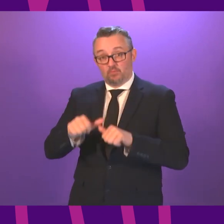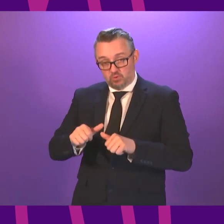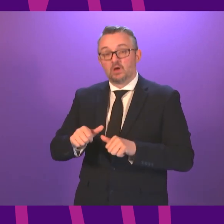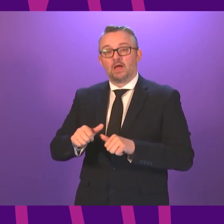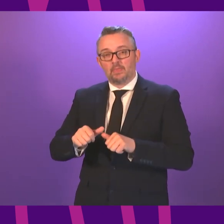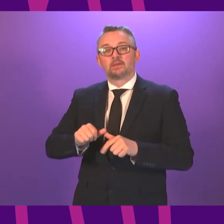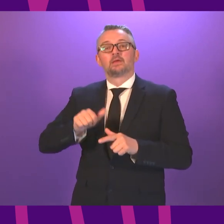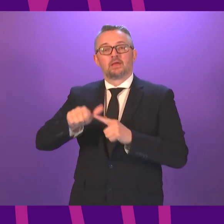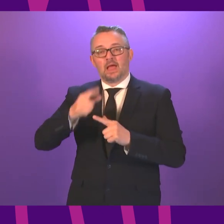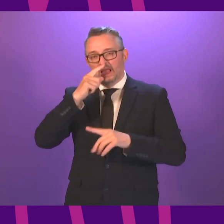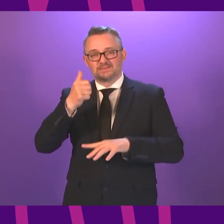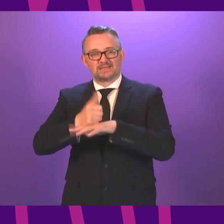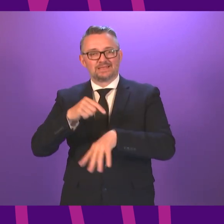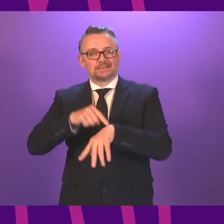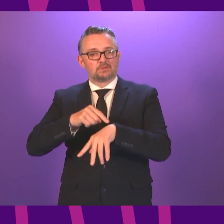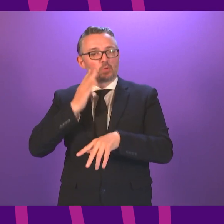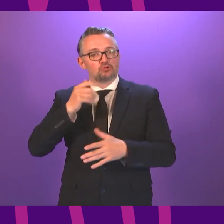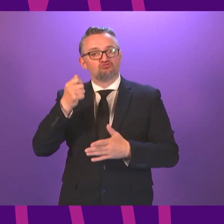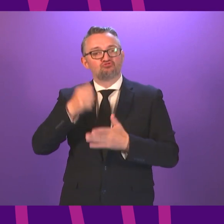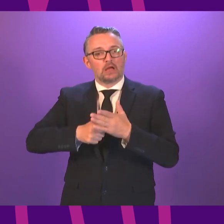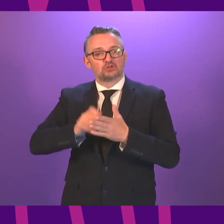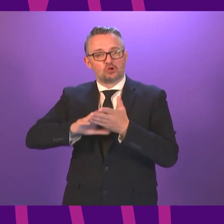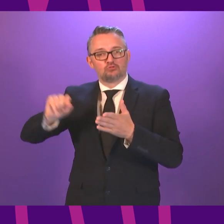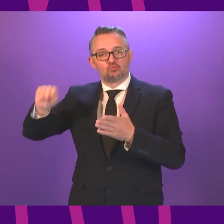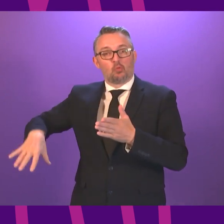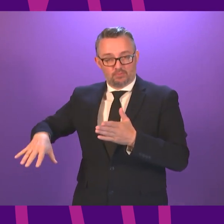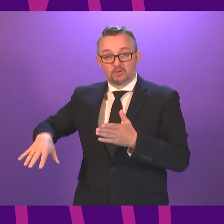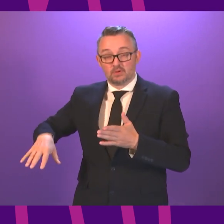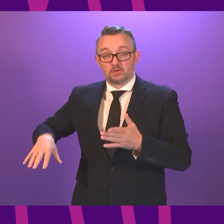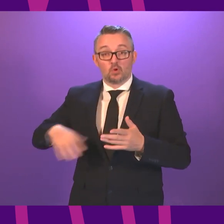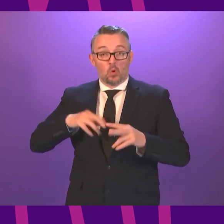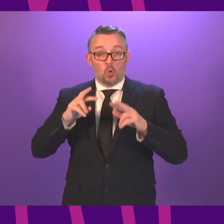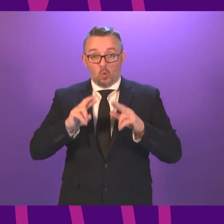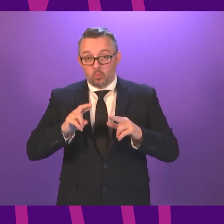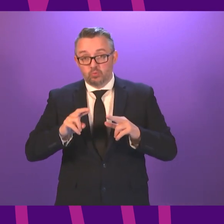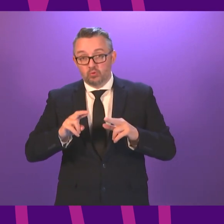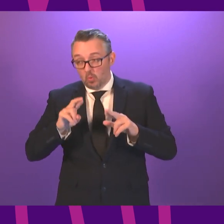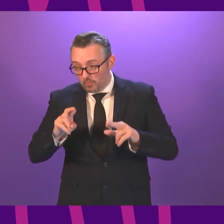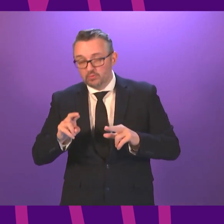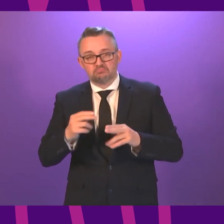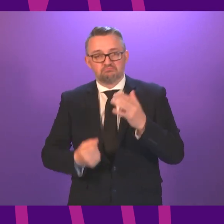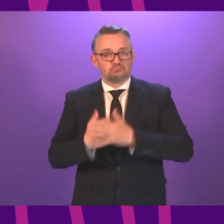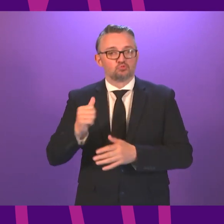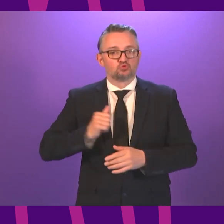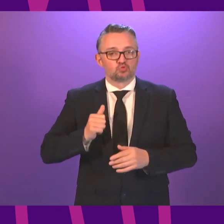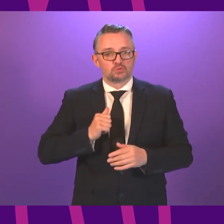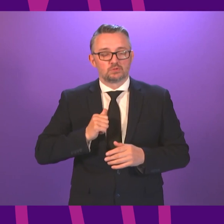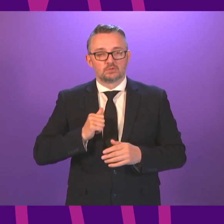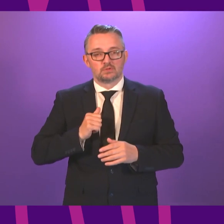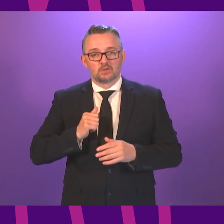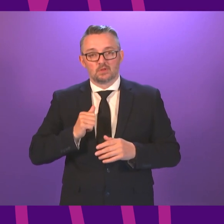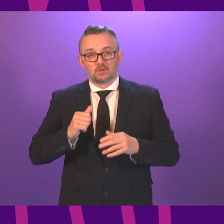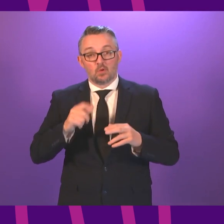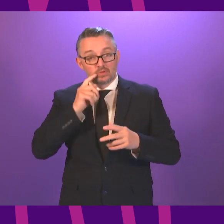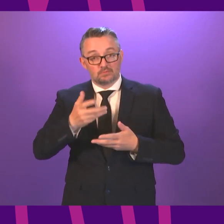timescale for when the charges will actually be removed but this is something I hope that we see happen soon and in the early